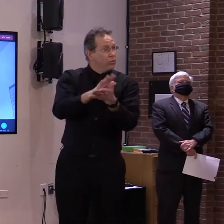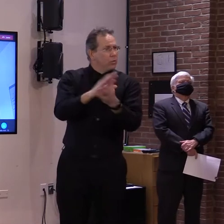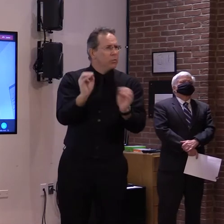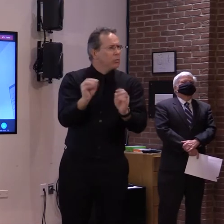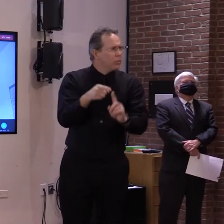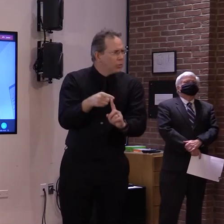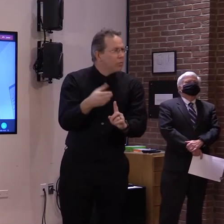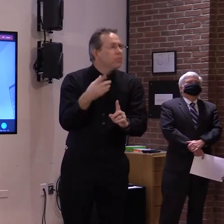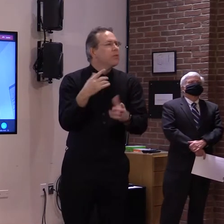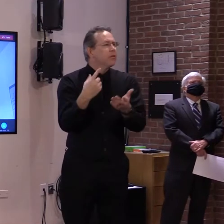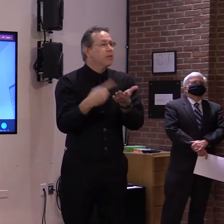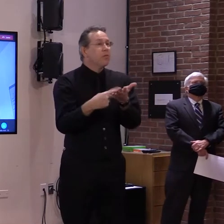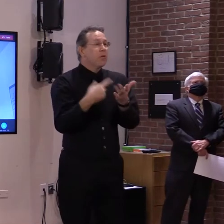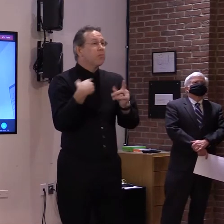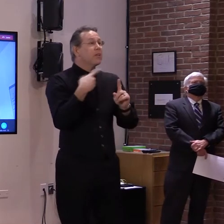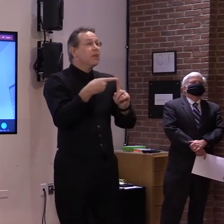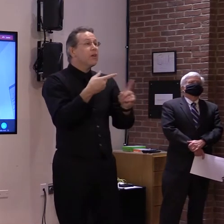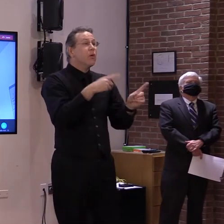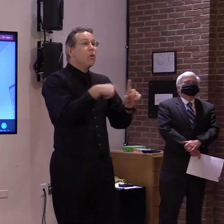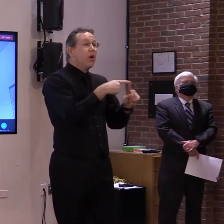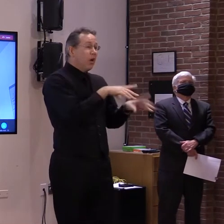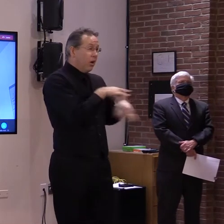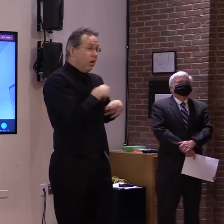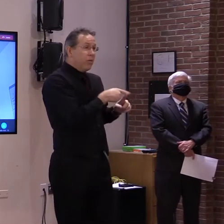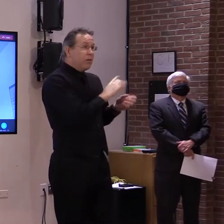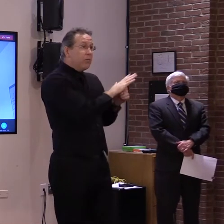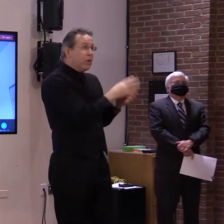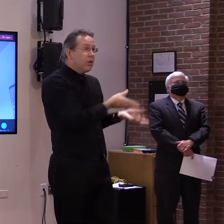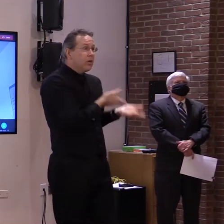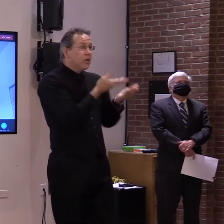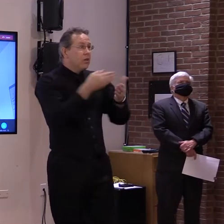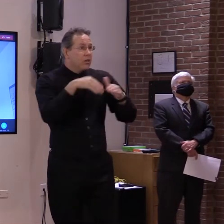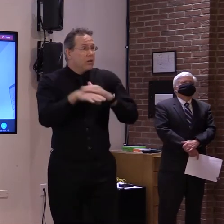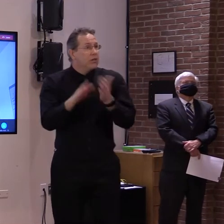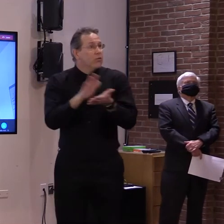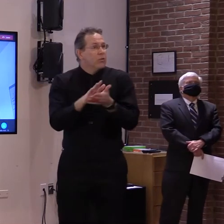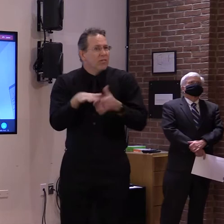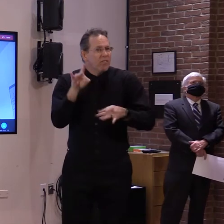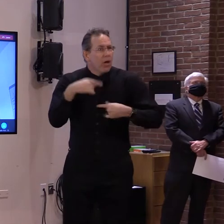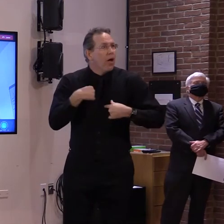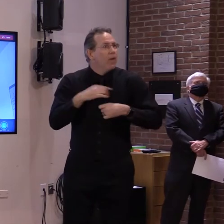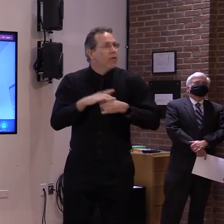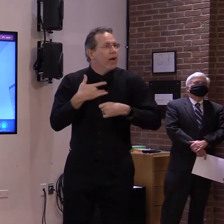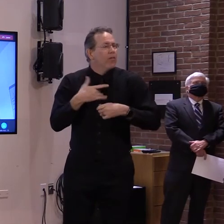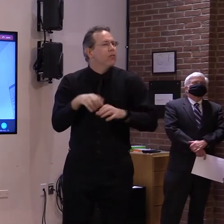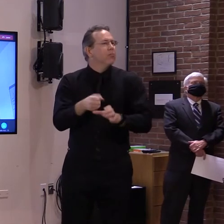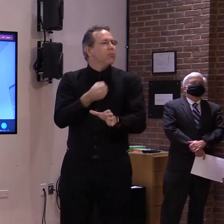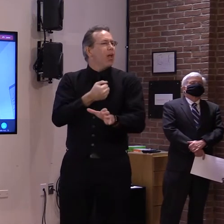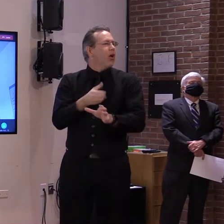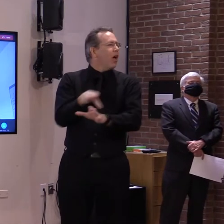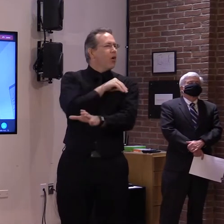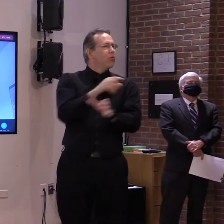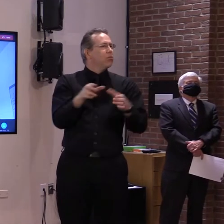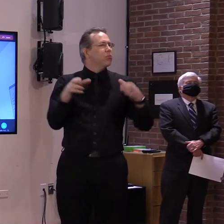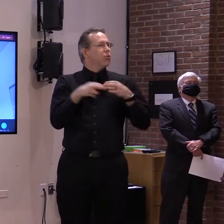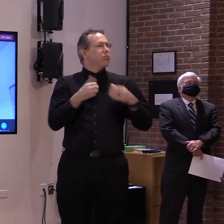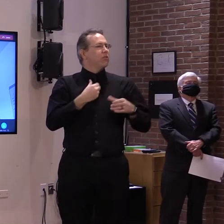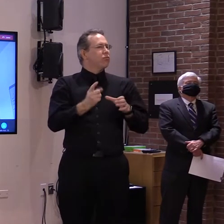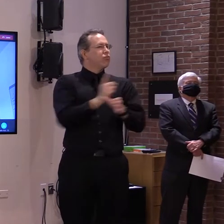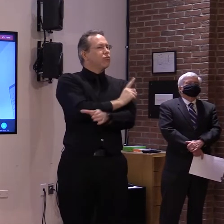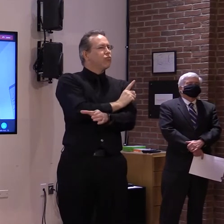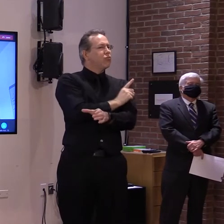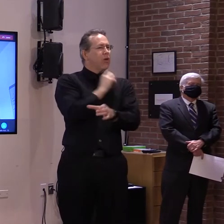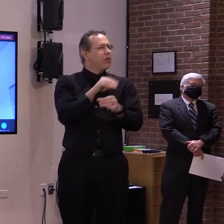virus in the school itself, although we have seen a small number of cases where that has occurred. This is a very remarkable achievement